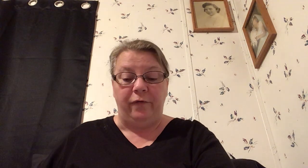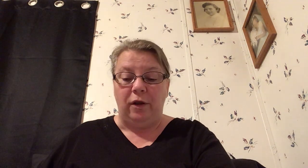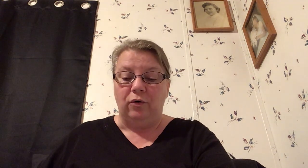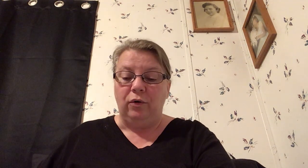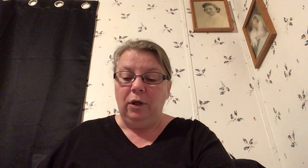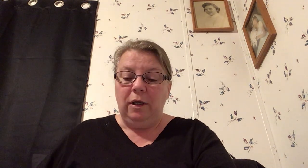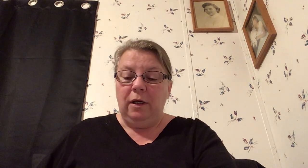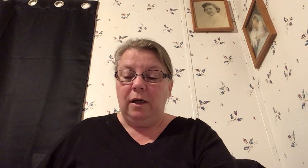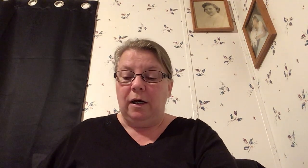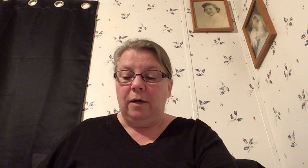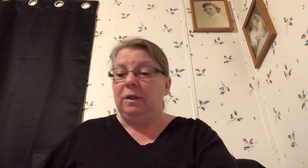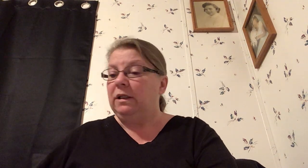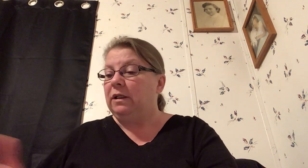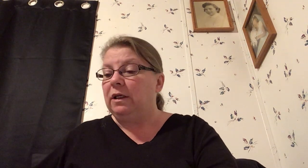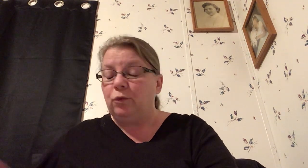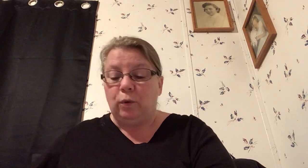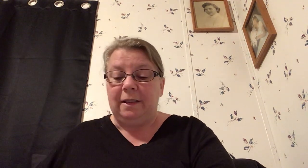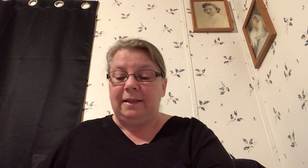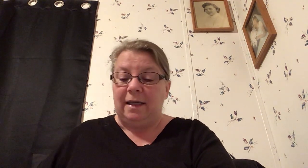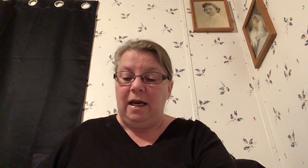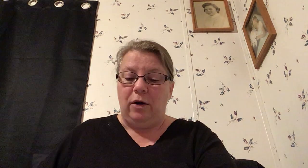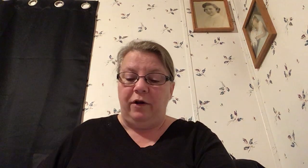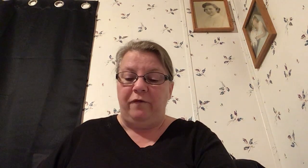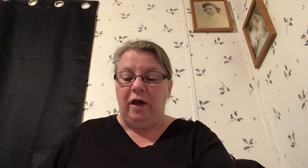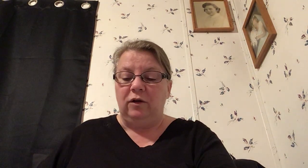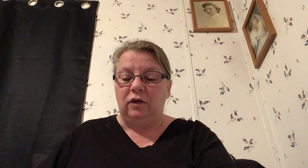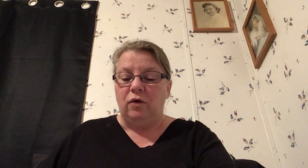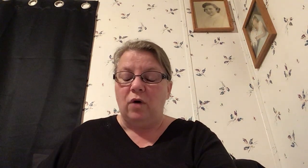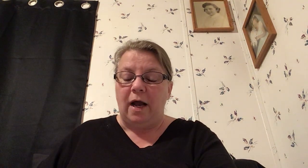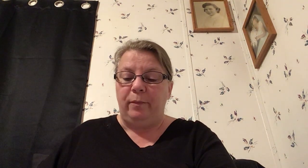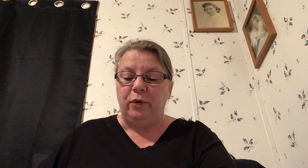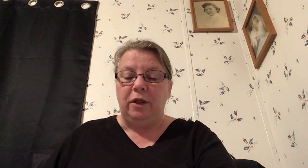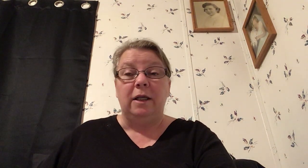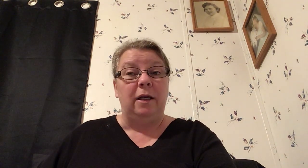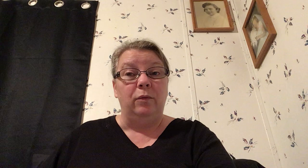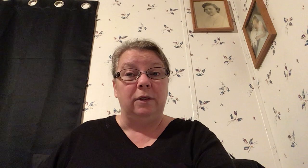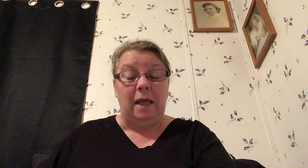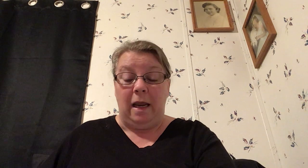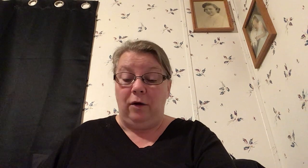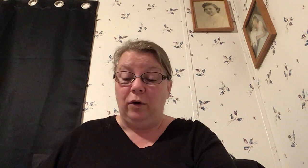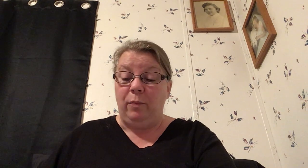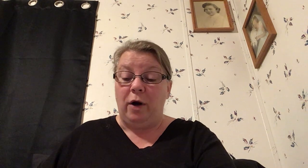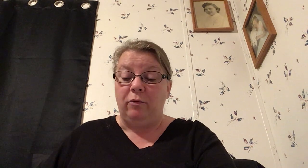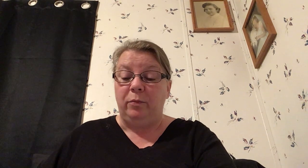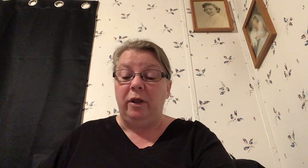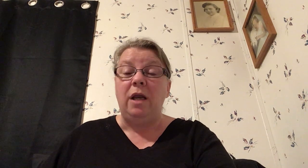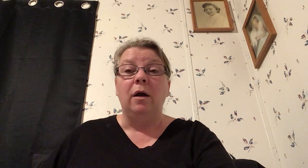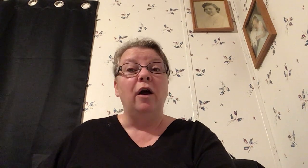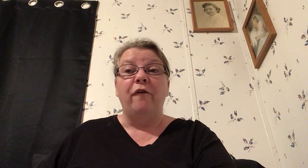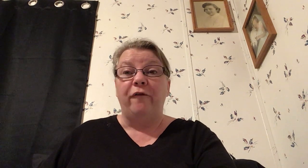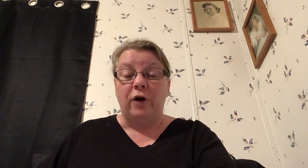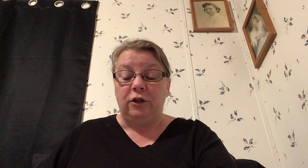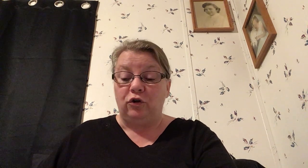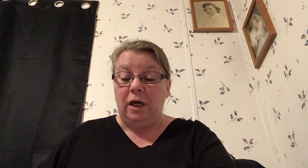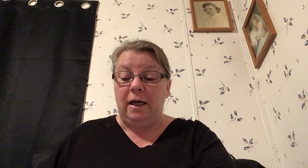feel um because it doesn't really say how he felt so i put that he was angry probably frustrated